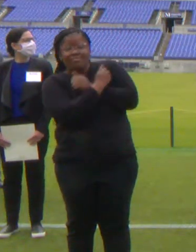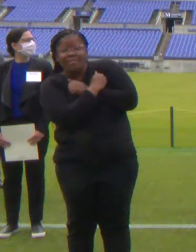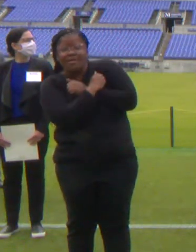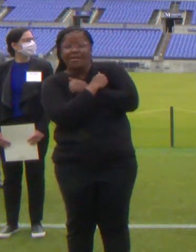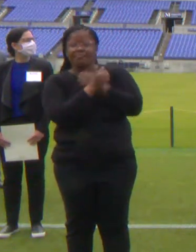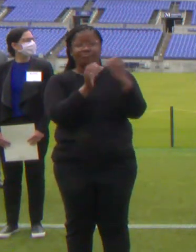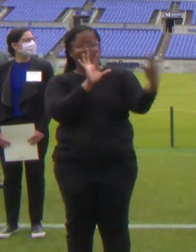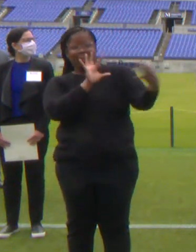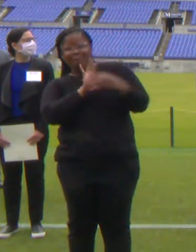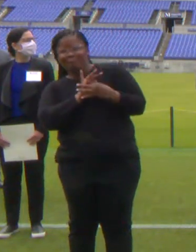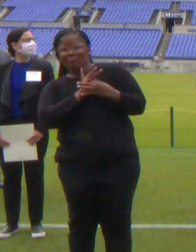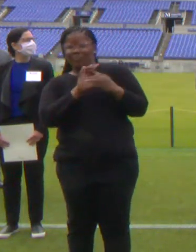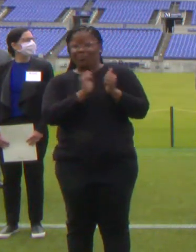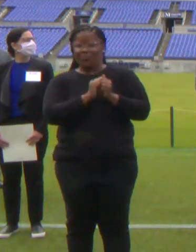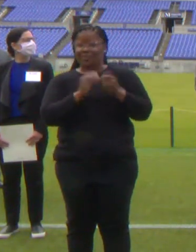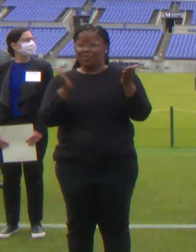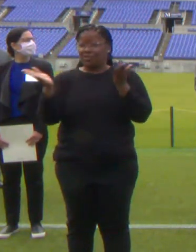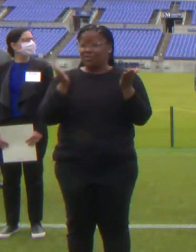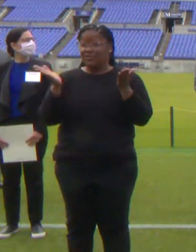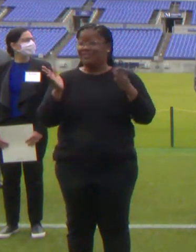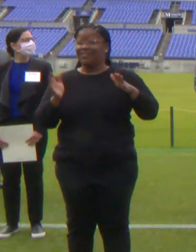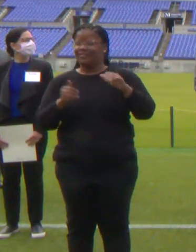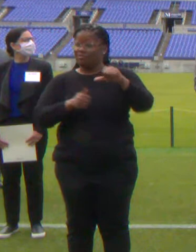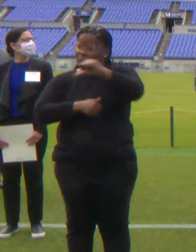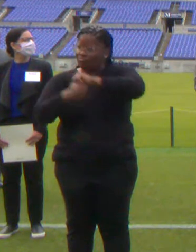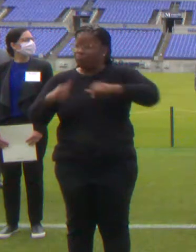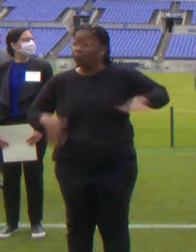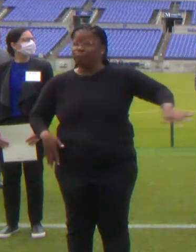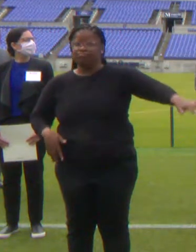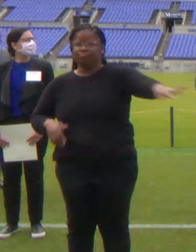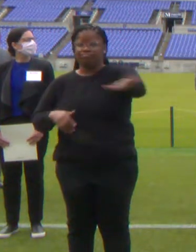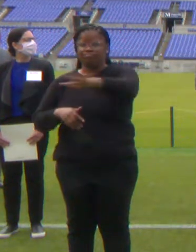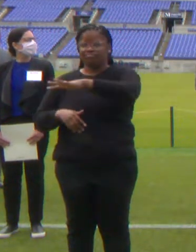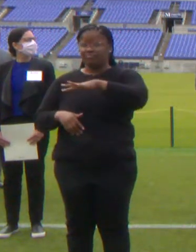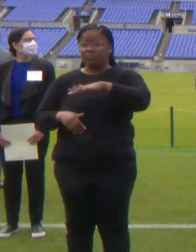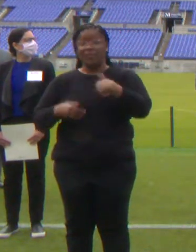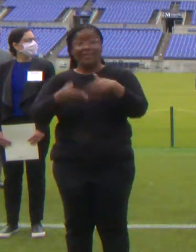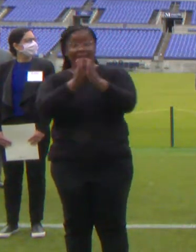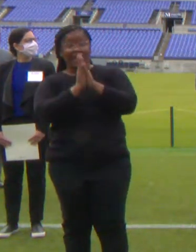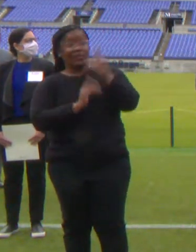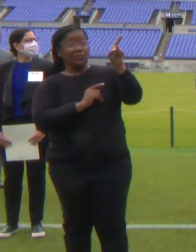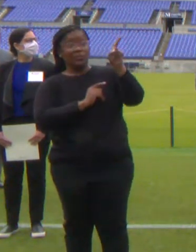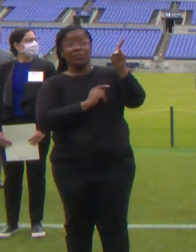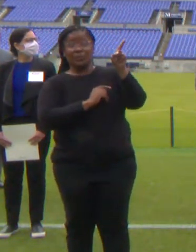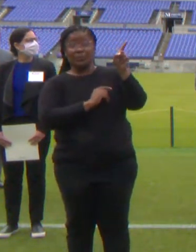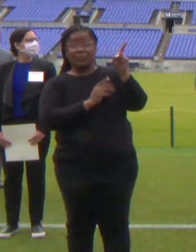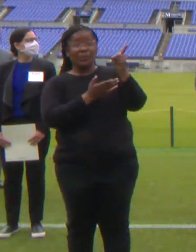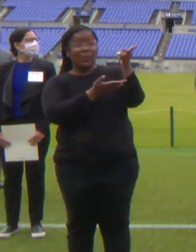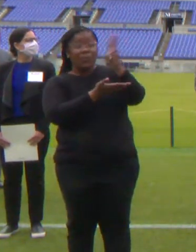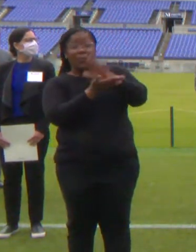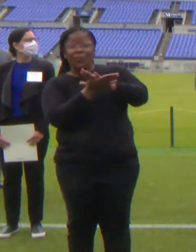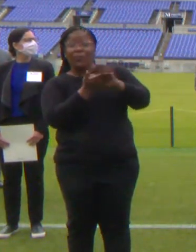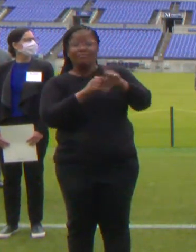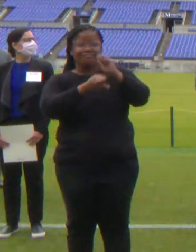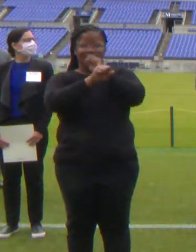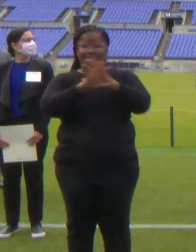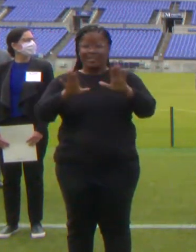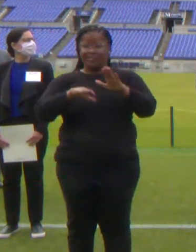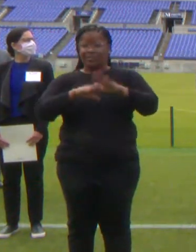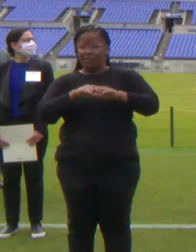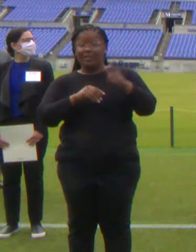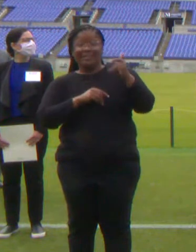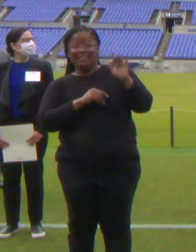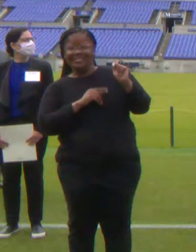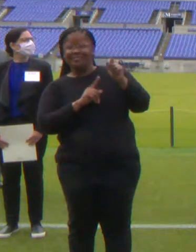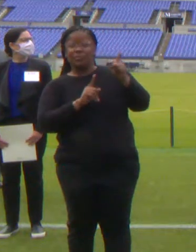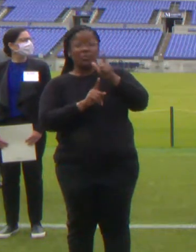together in the country that you are with us and we ask your holy blessings as we pursue our work on behalf of those in